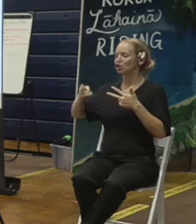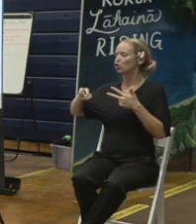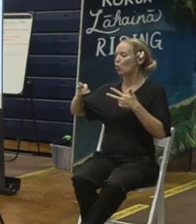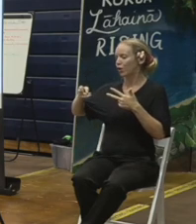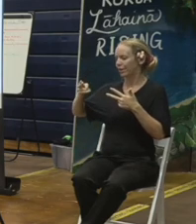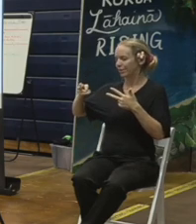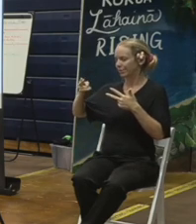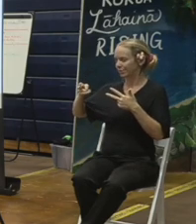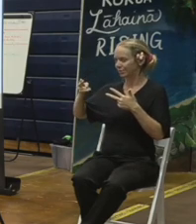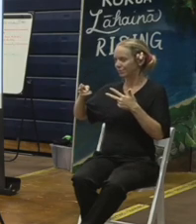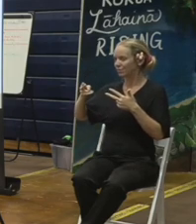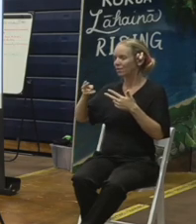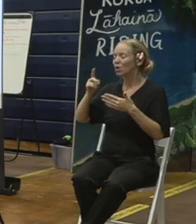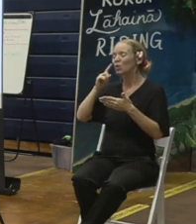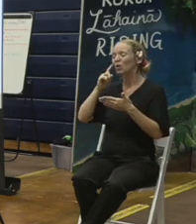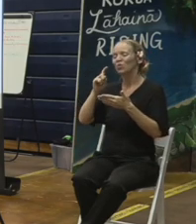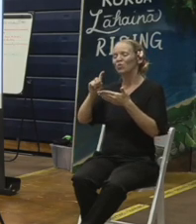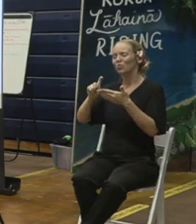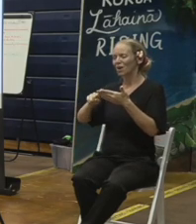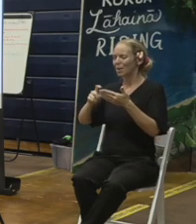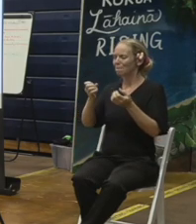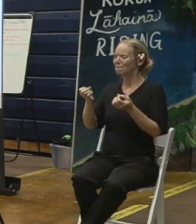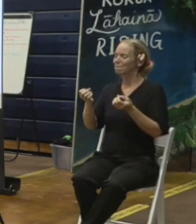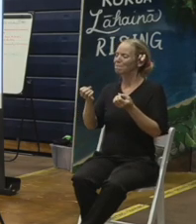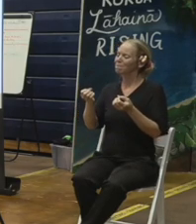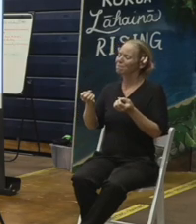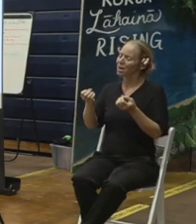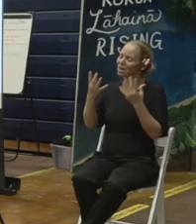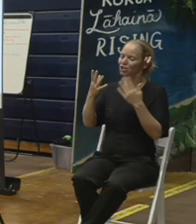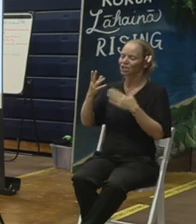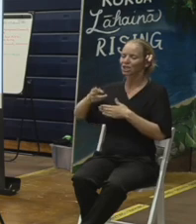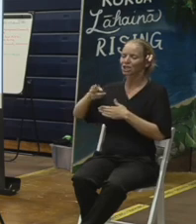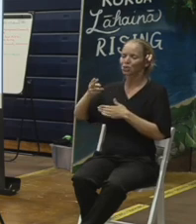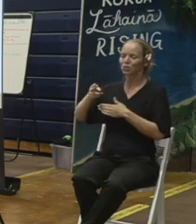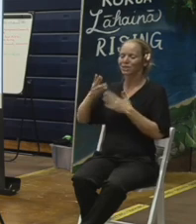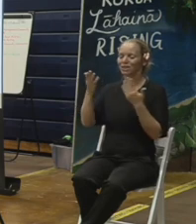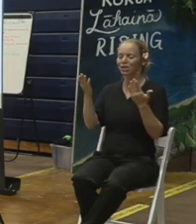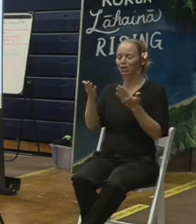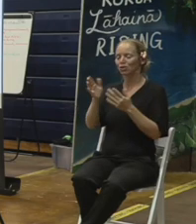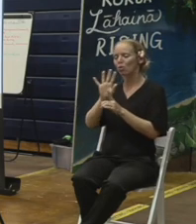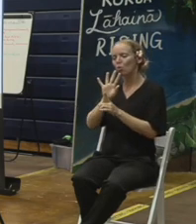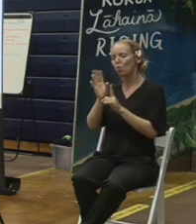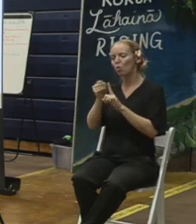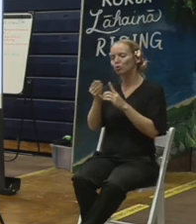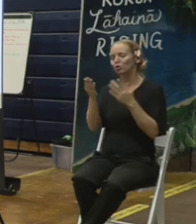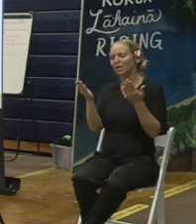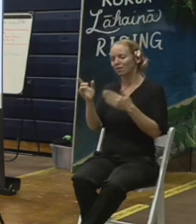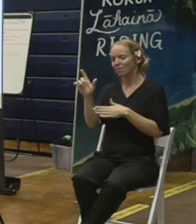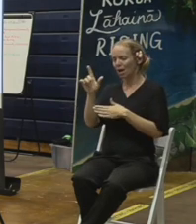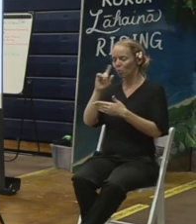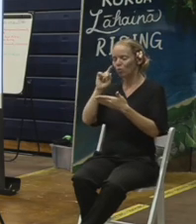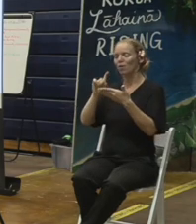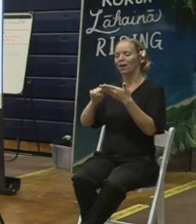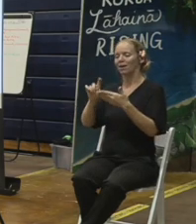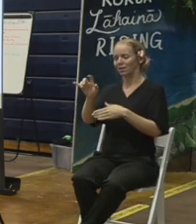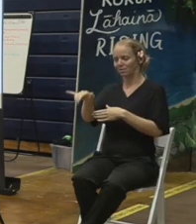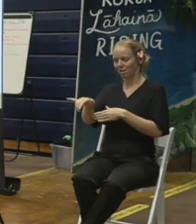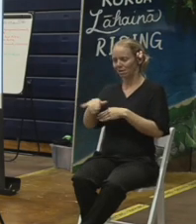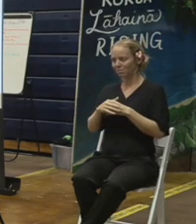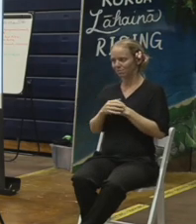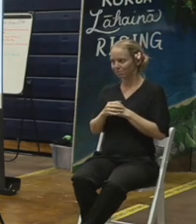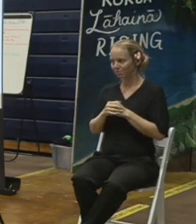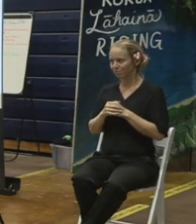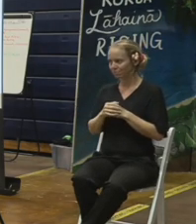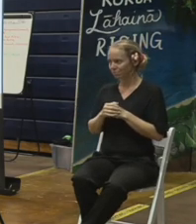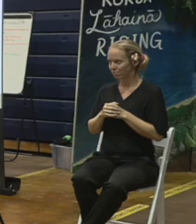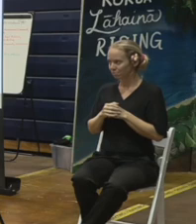We recognize there's a tremendous amount of history and culture that is here in Lahaina, and our goal throughout the process